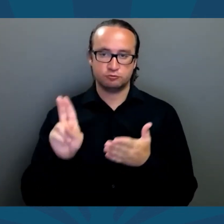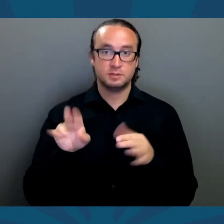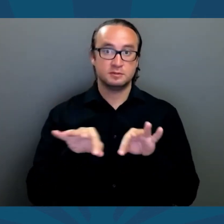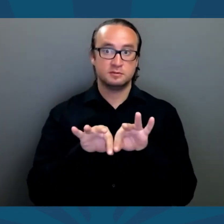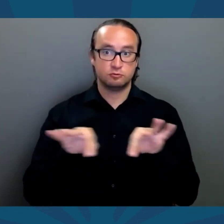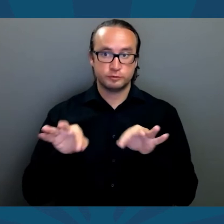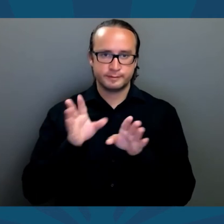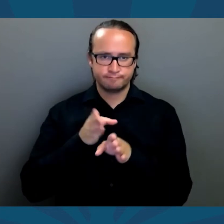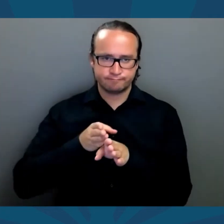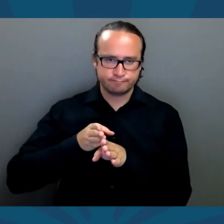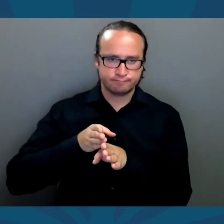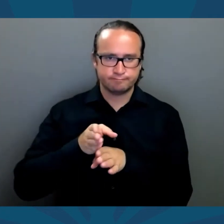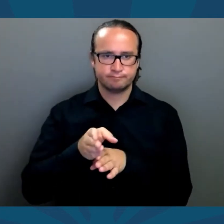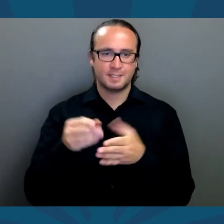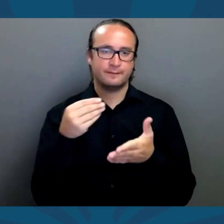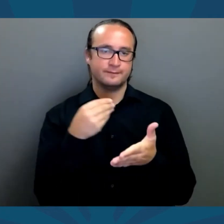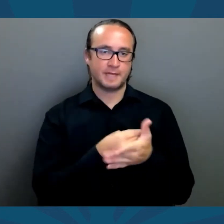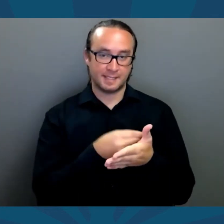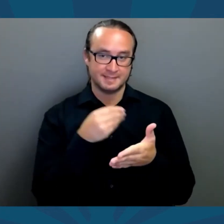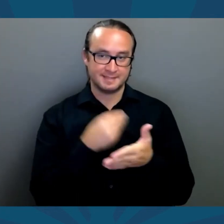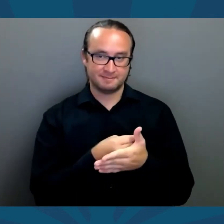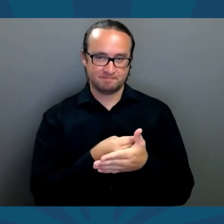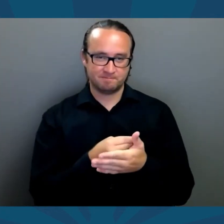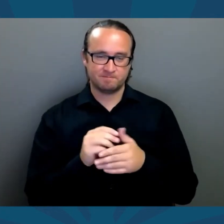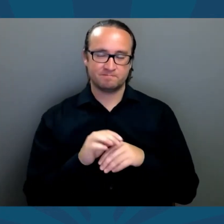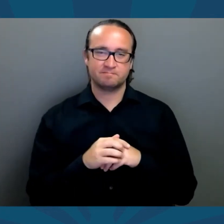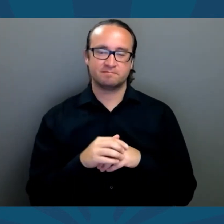with a degree in finance,